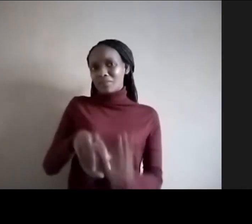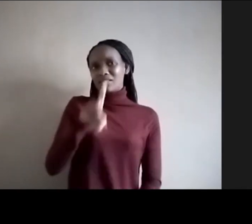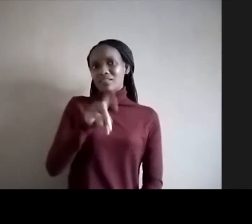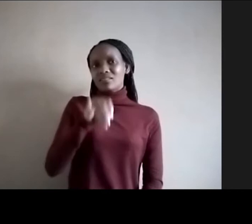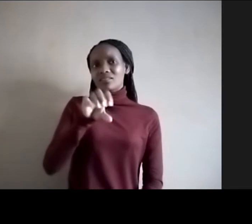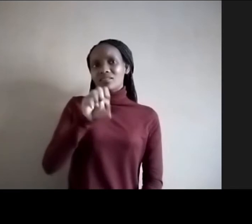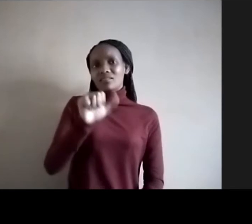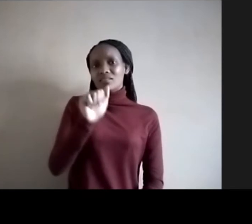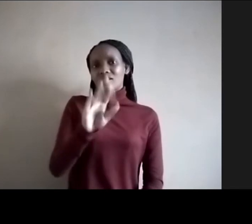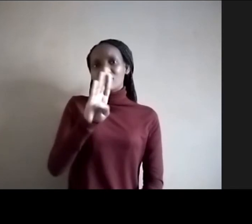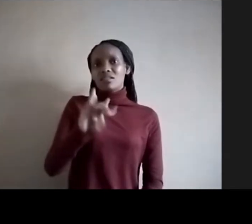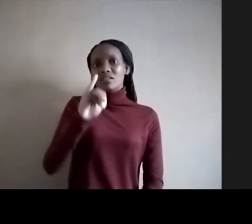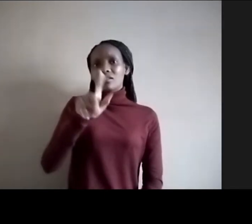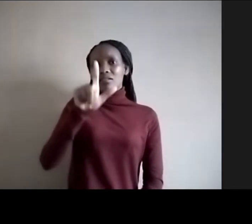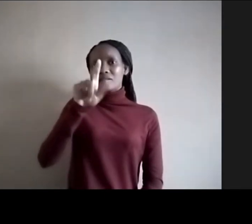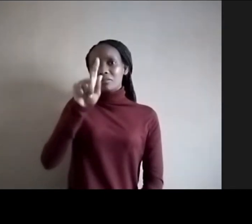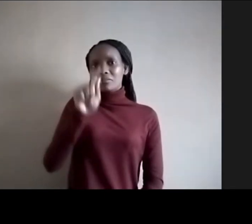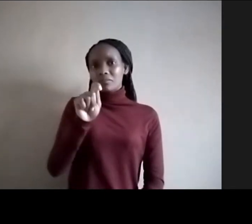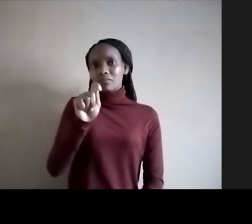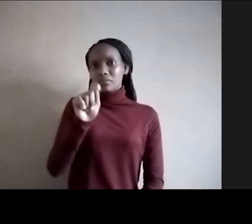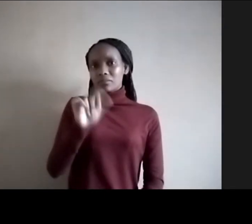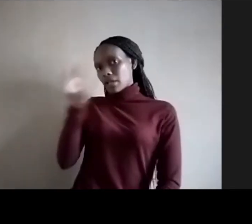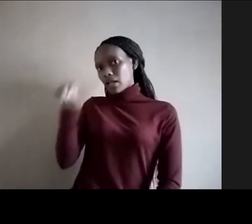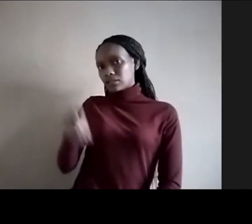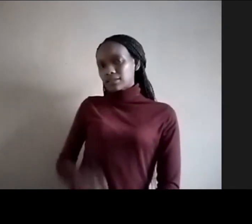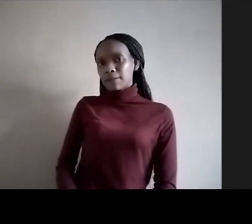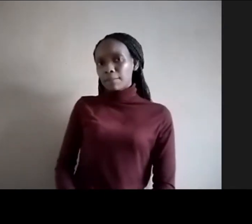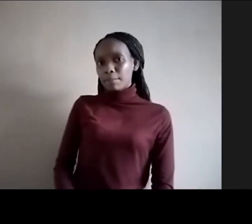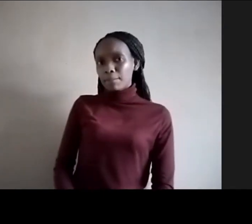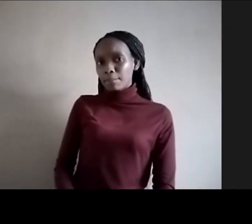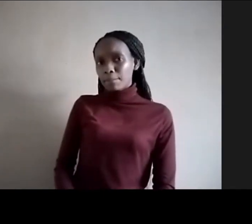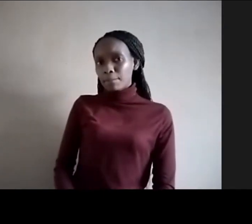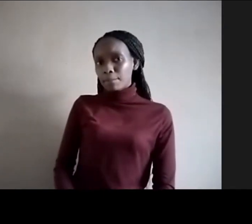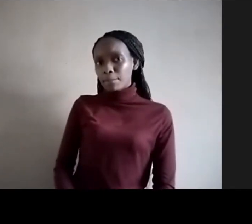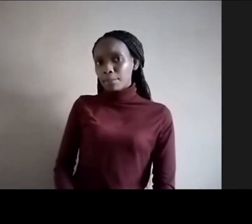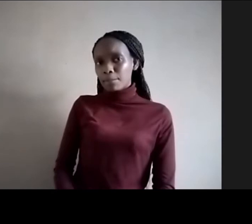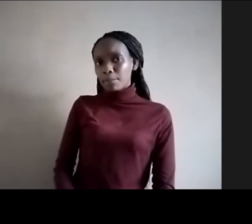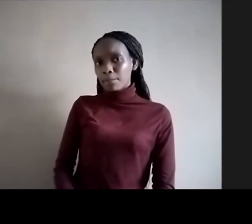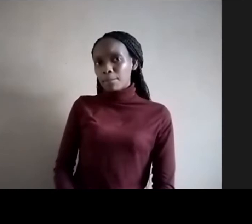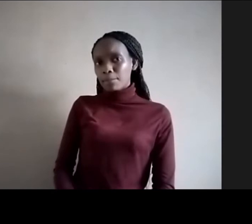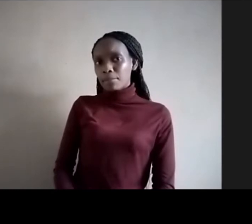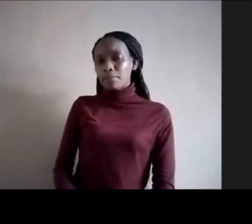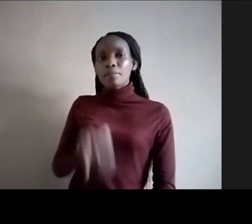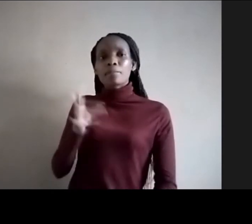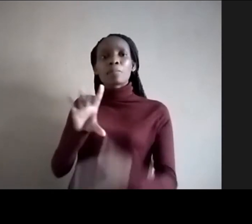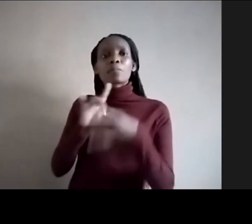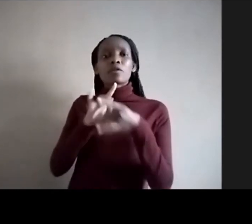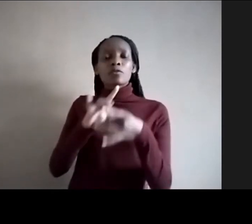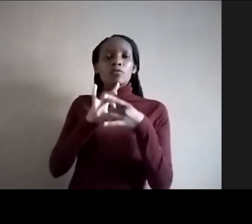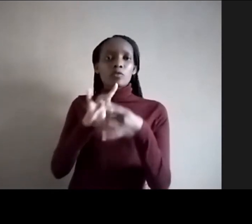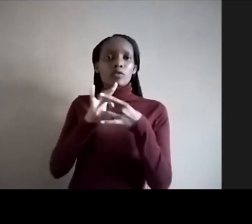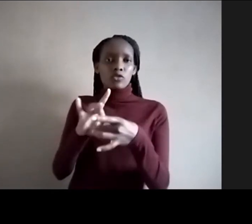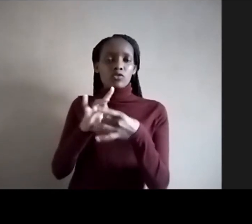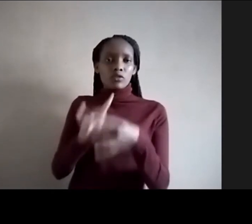my, what do you call this, part of my pocket. The, the, the relationship between people with